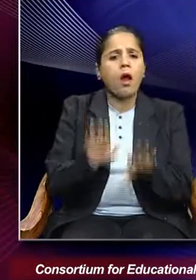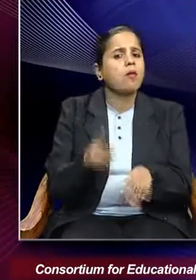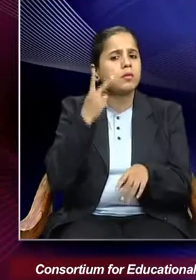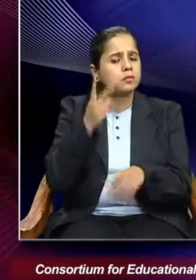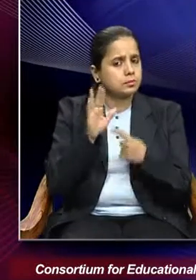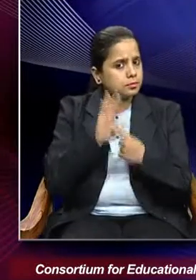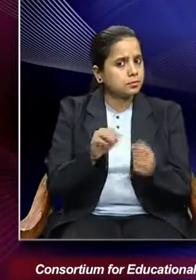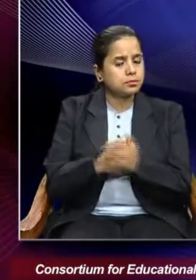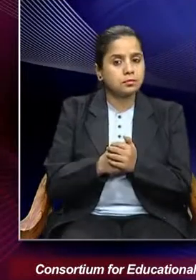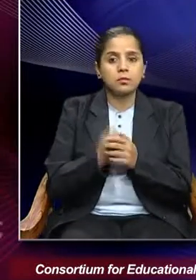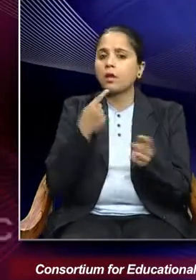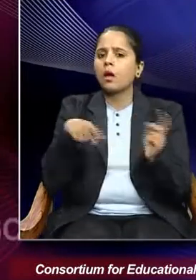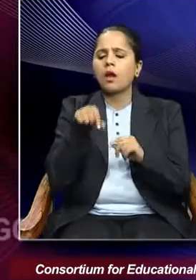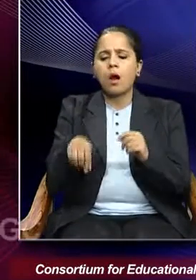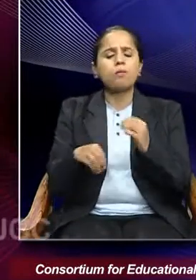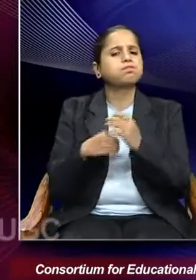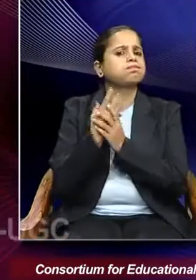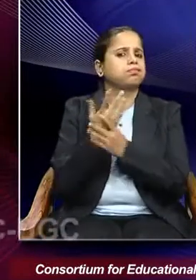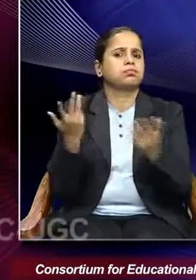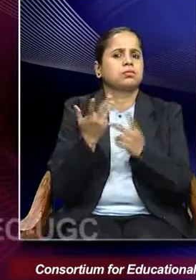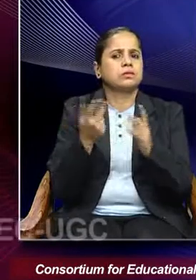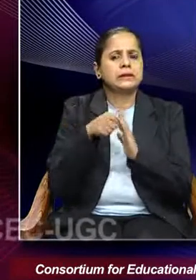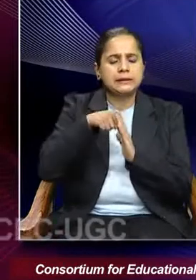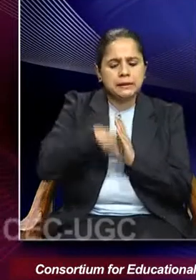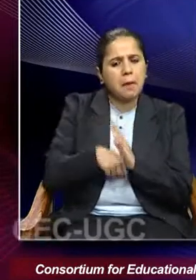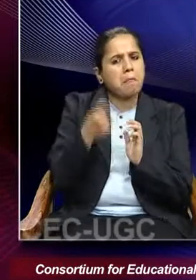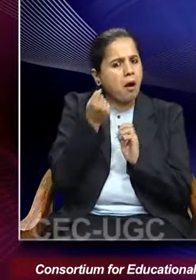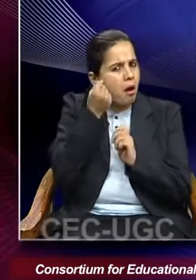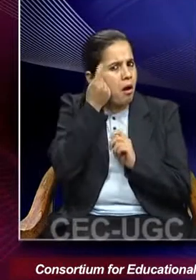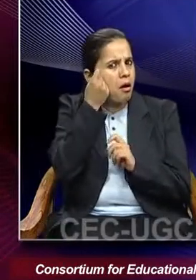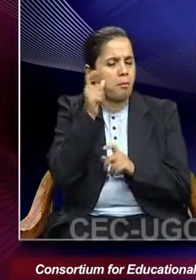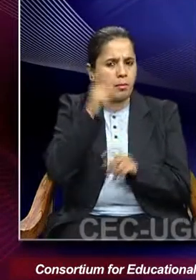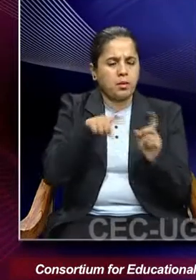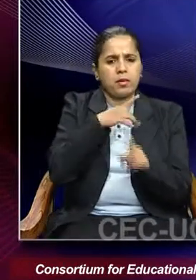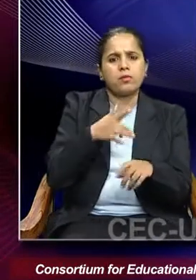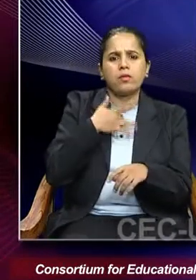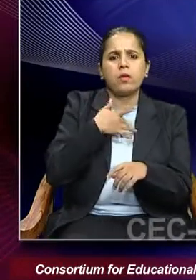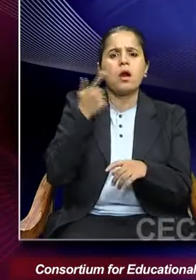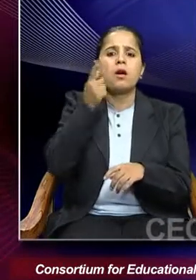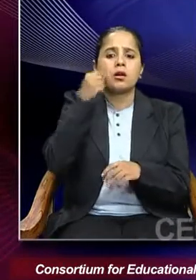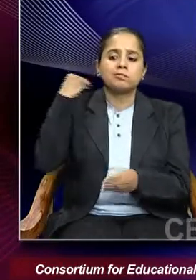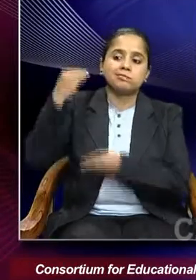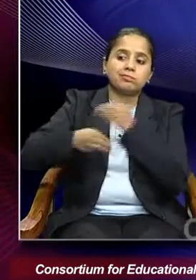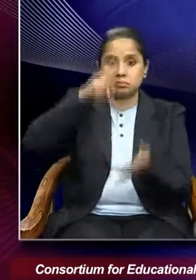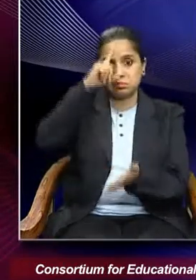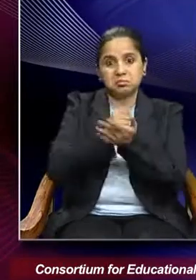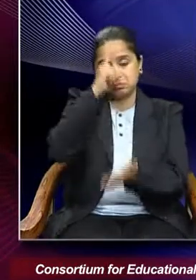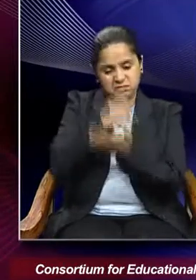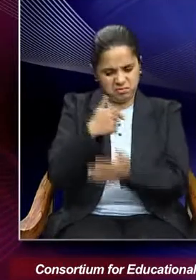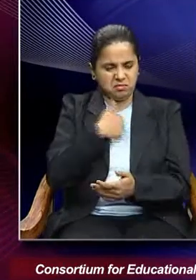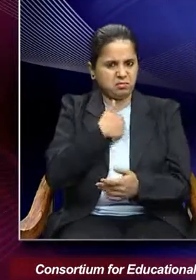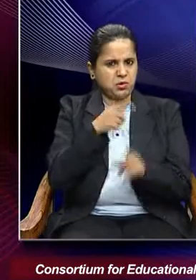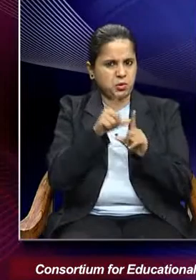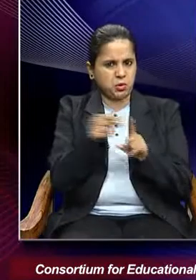So what emerges is a deeper understanding of patriarchy and how